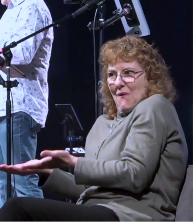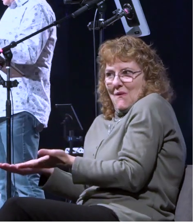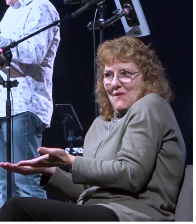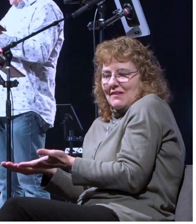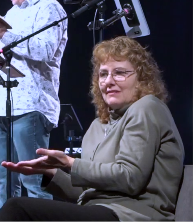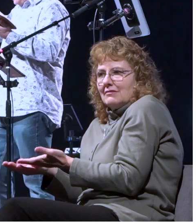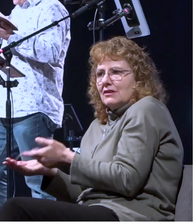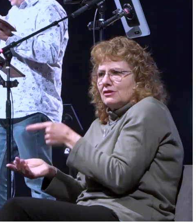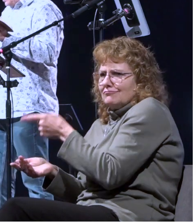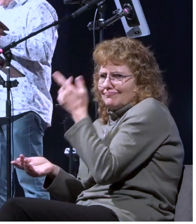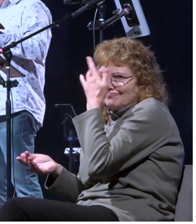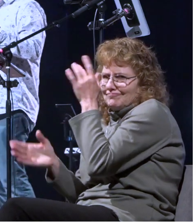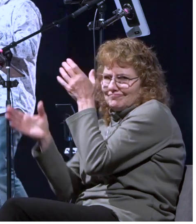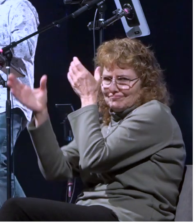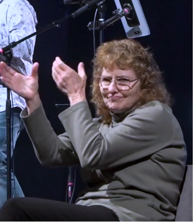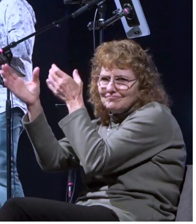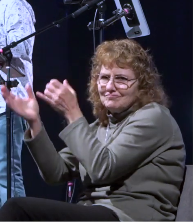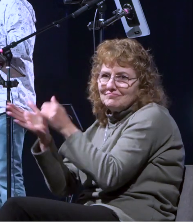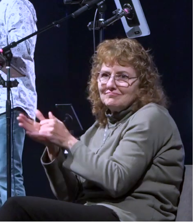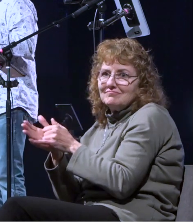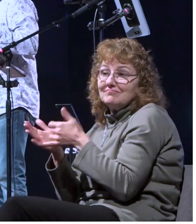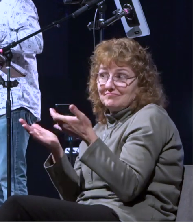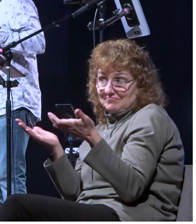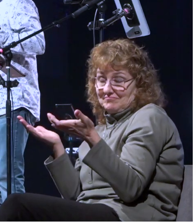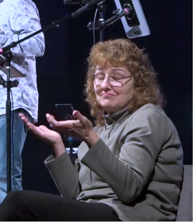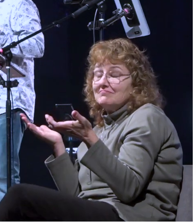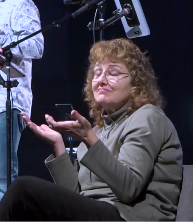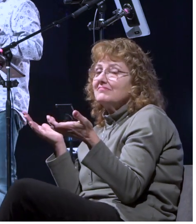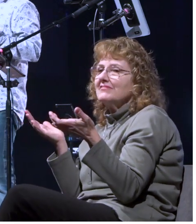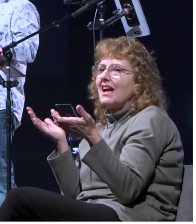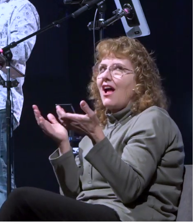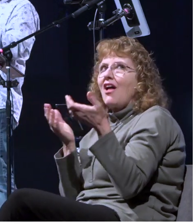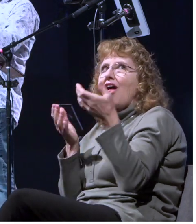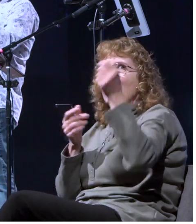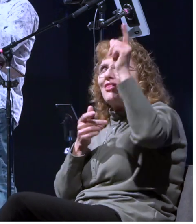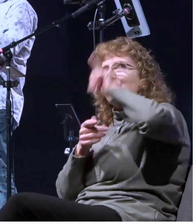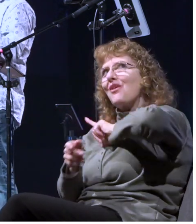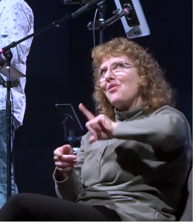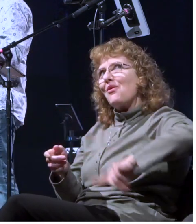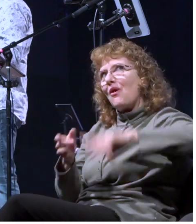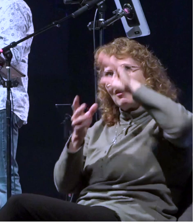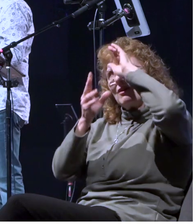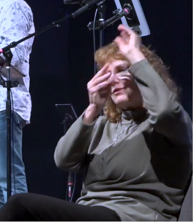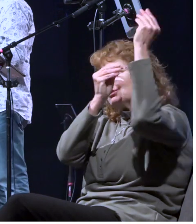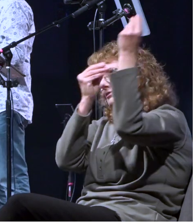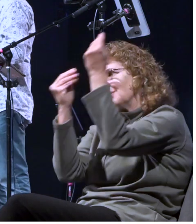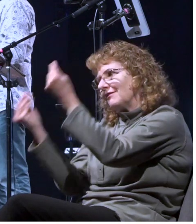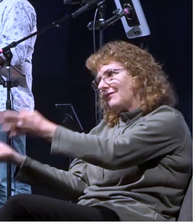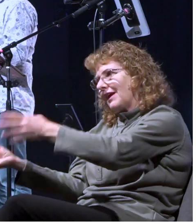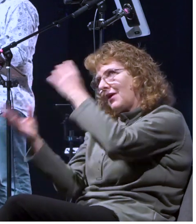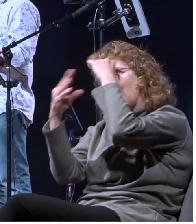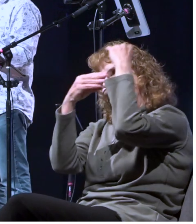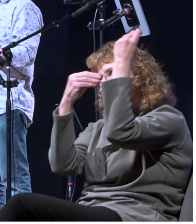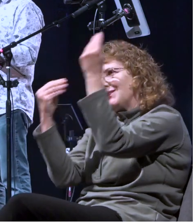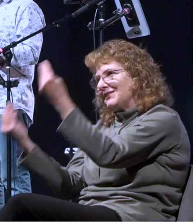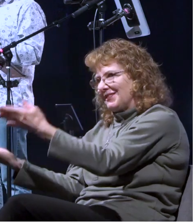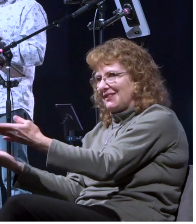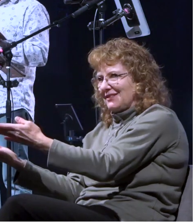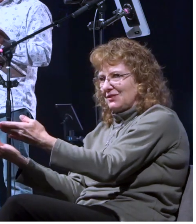uh you know as the lord reveals supernaturally things to him but but don't forget